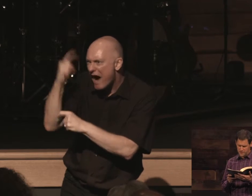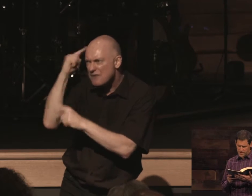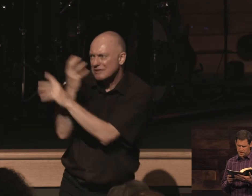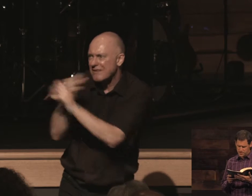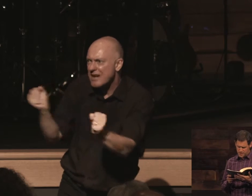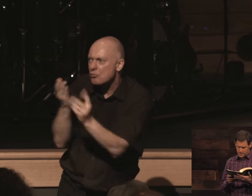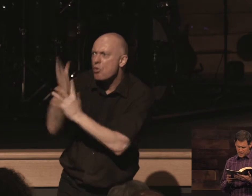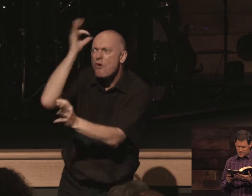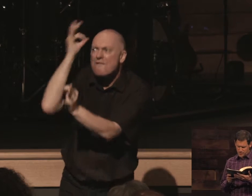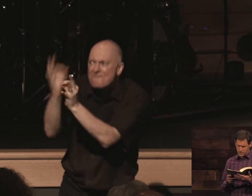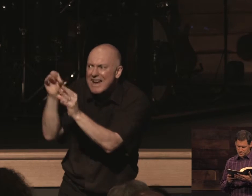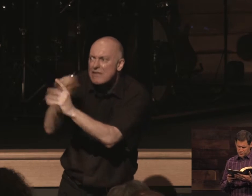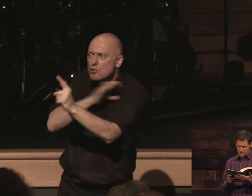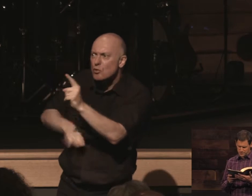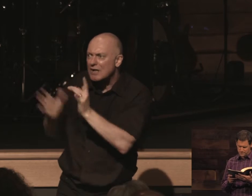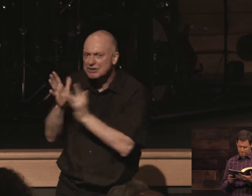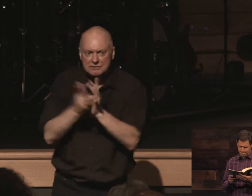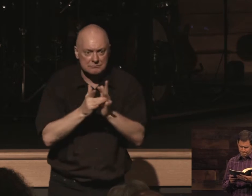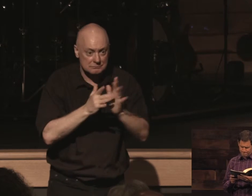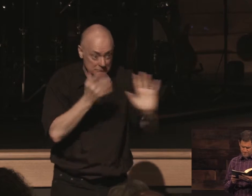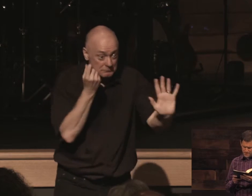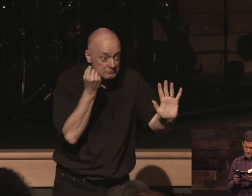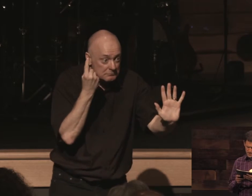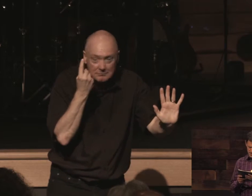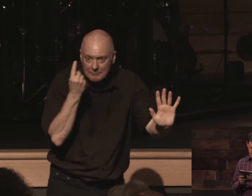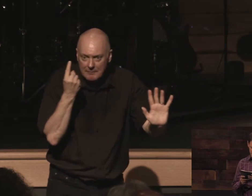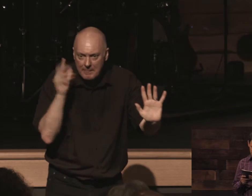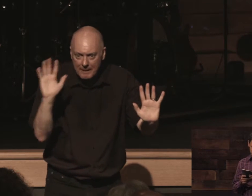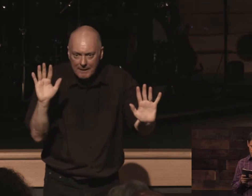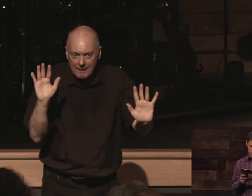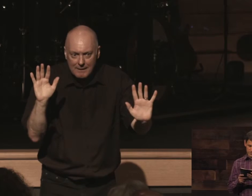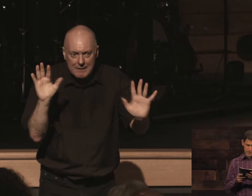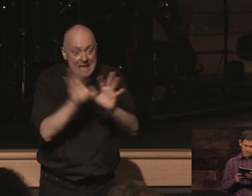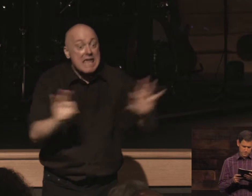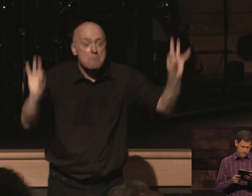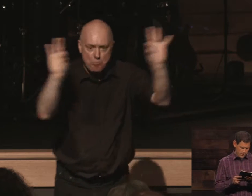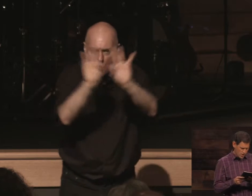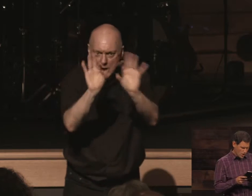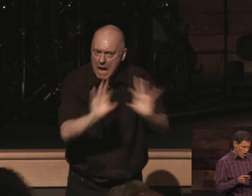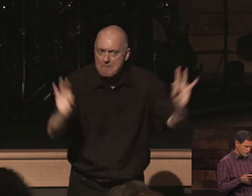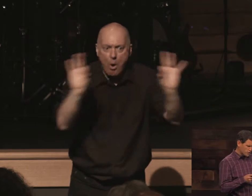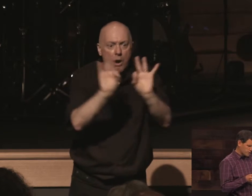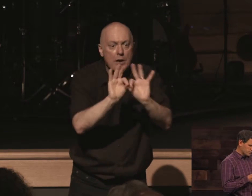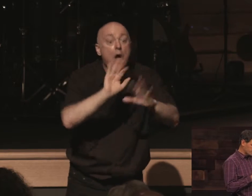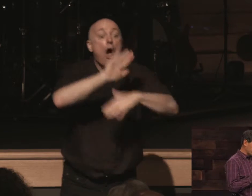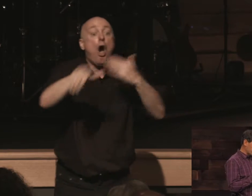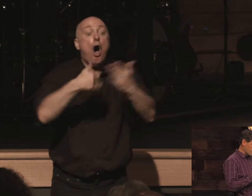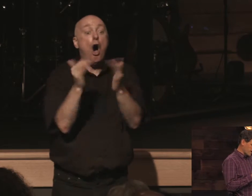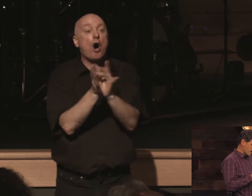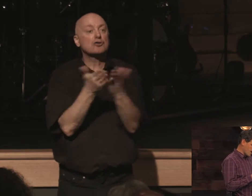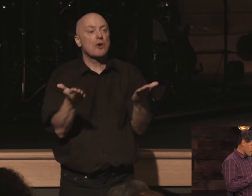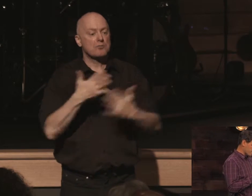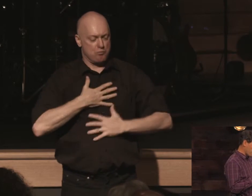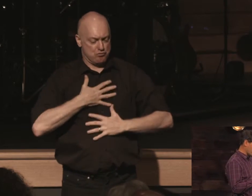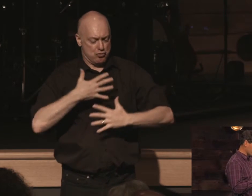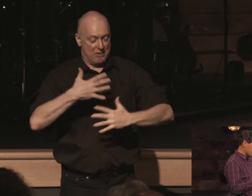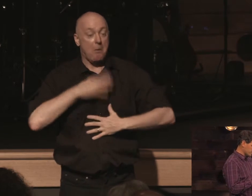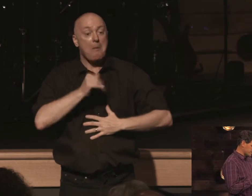faith in christ jesus that's an important phrase all scripture is breathed out by god and profitable for